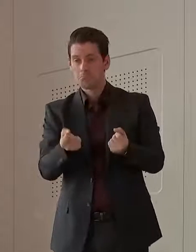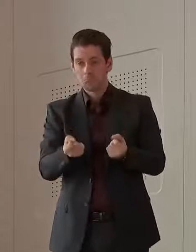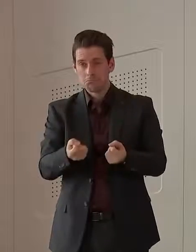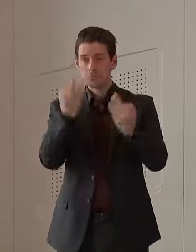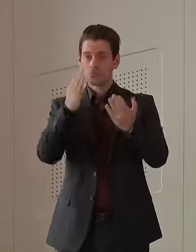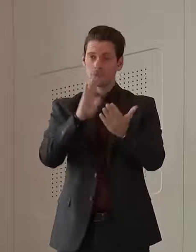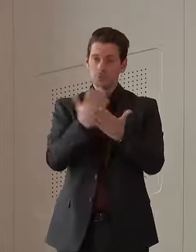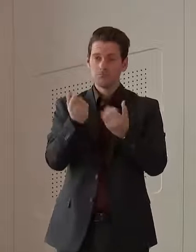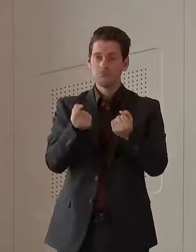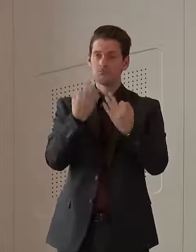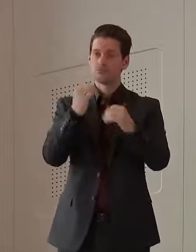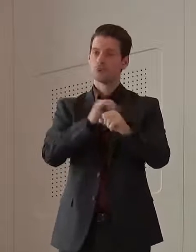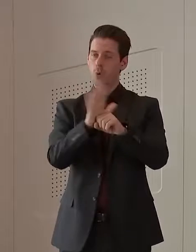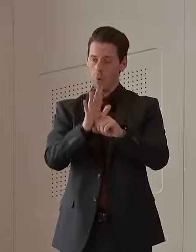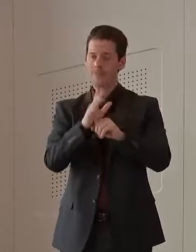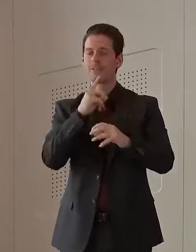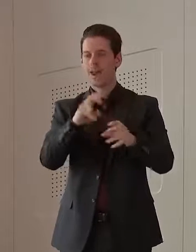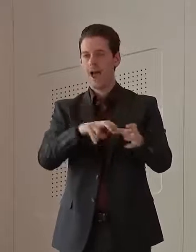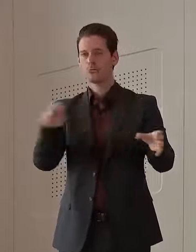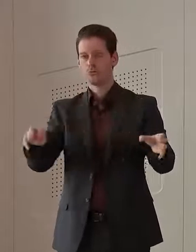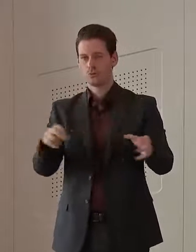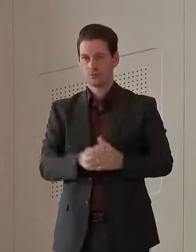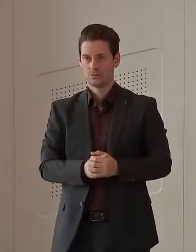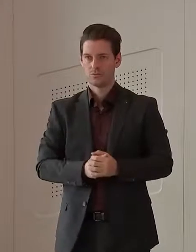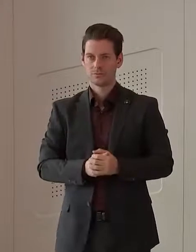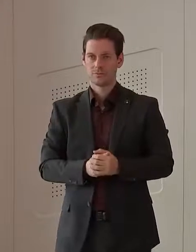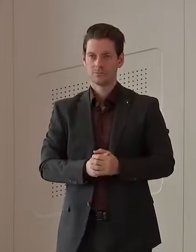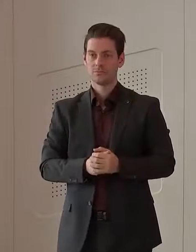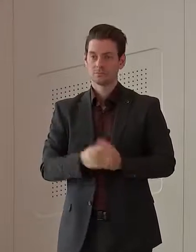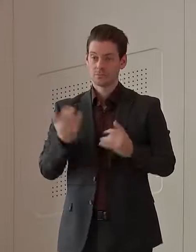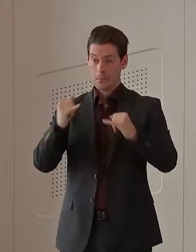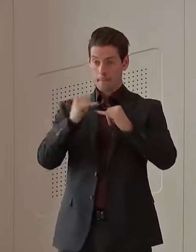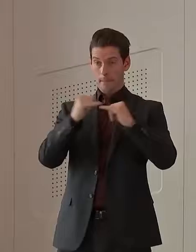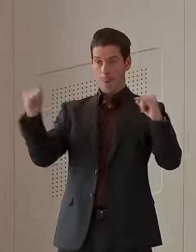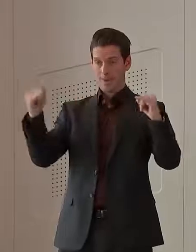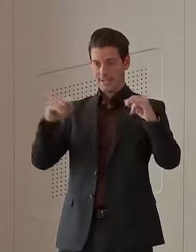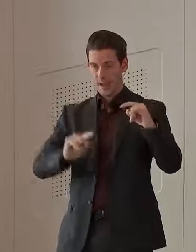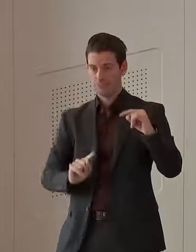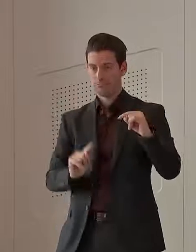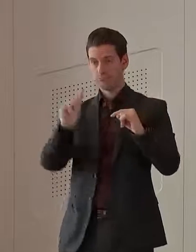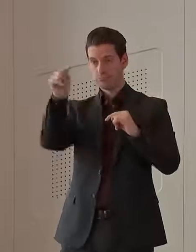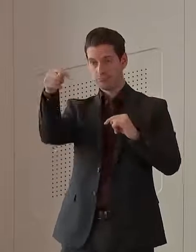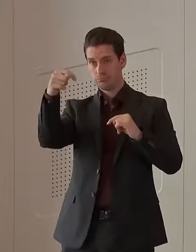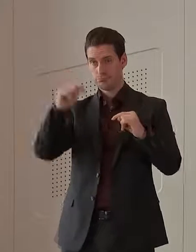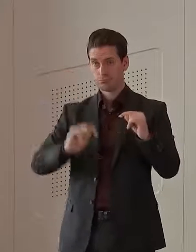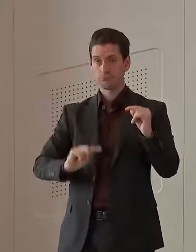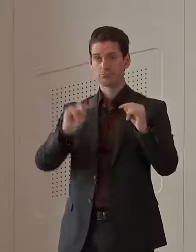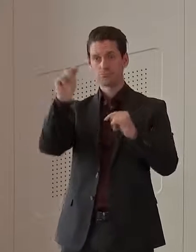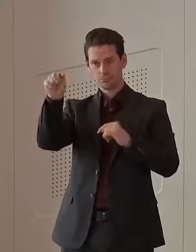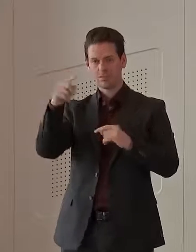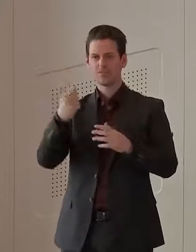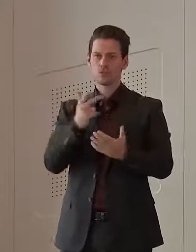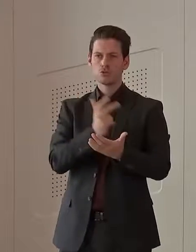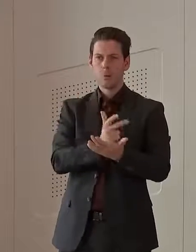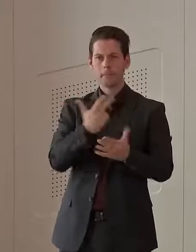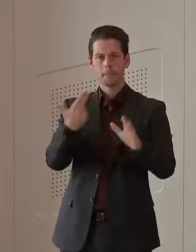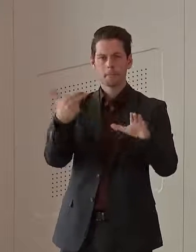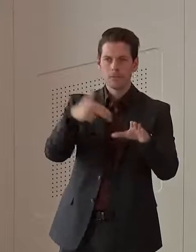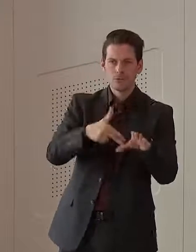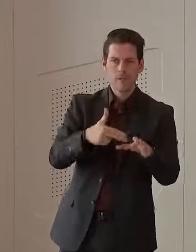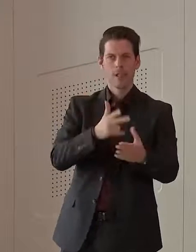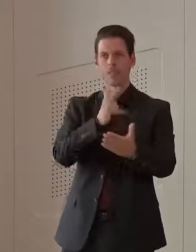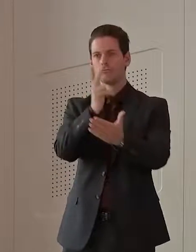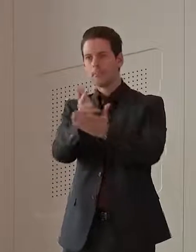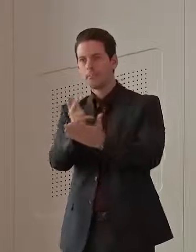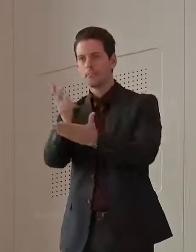They also travelled back into Queensland through the border and stopped at various places, of course, to get fuel and